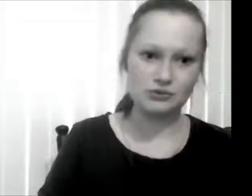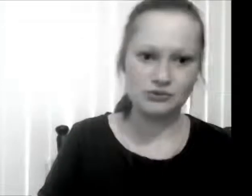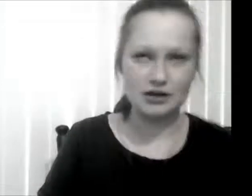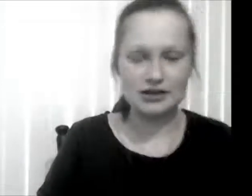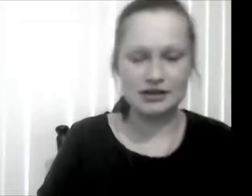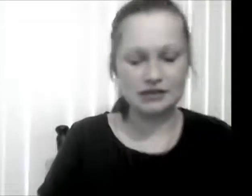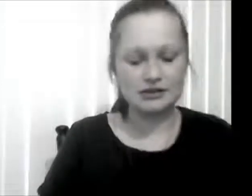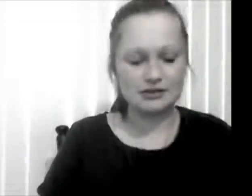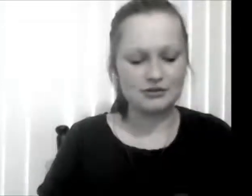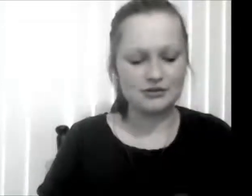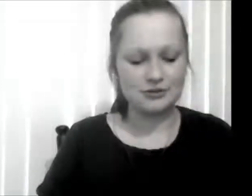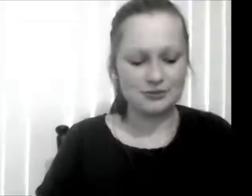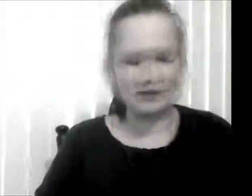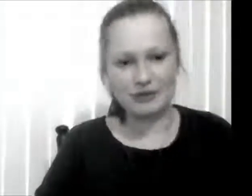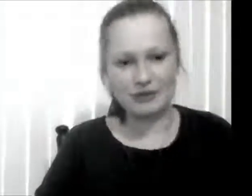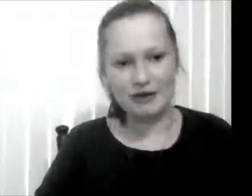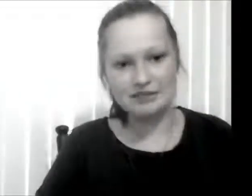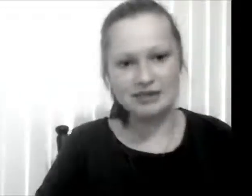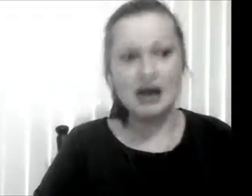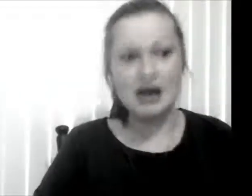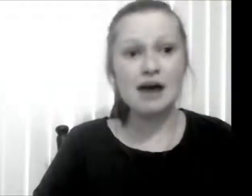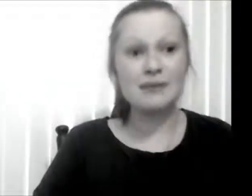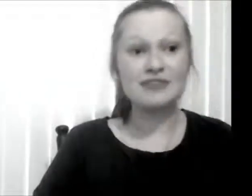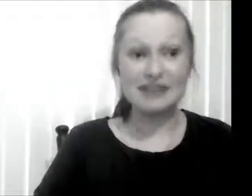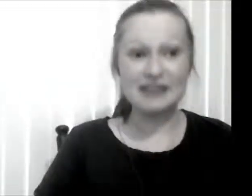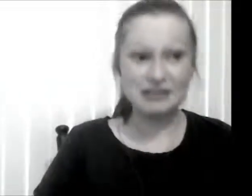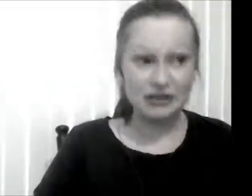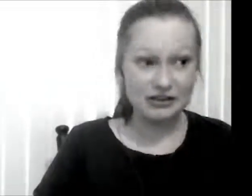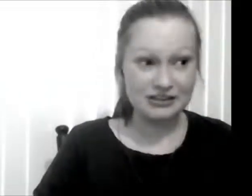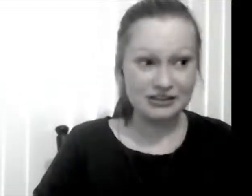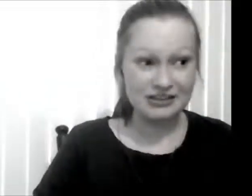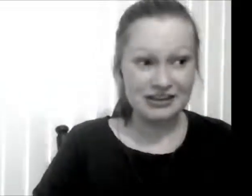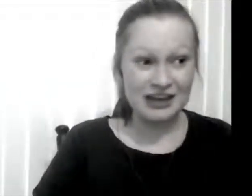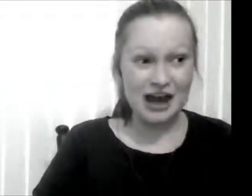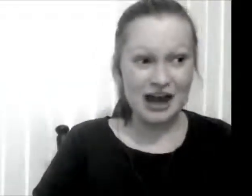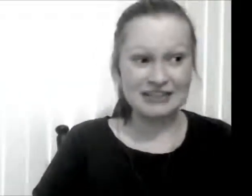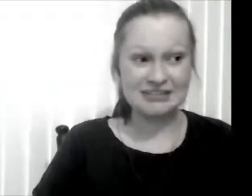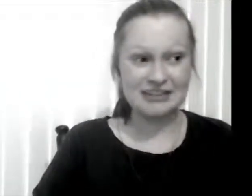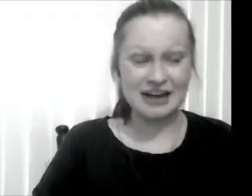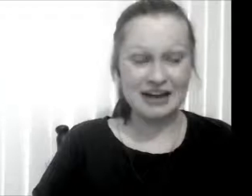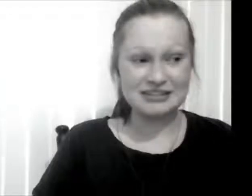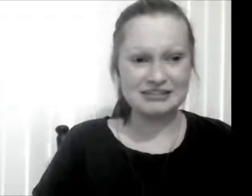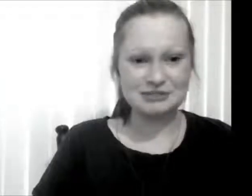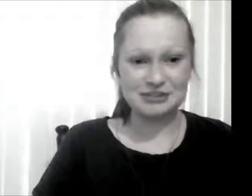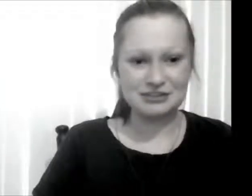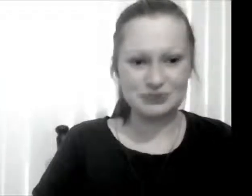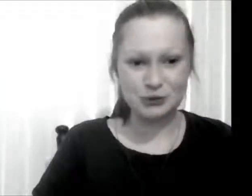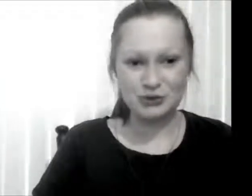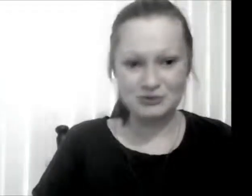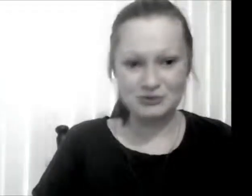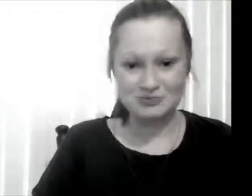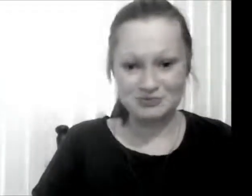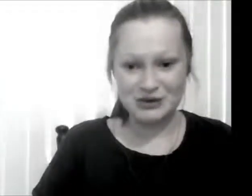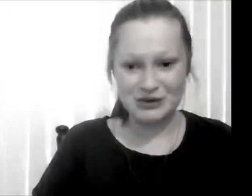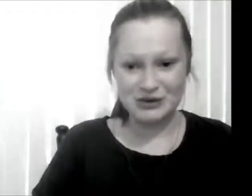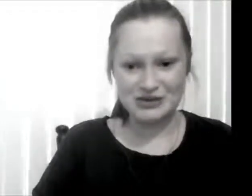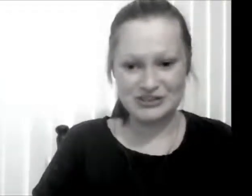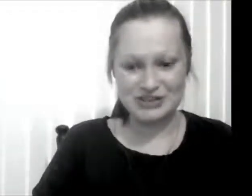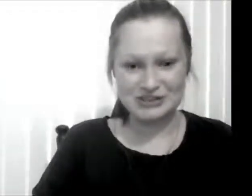kind of thing for my few hours but finally I've got it. I kind of was a fluke because I just